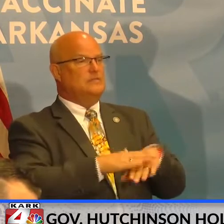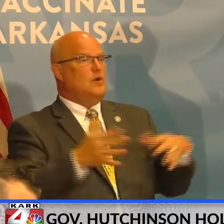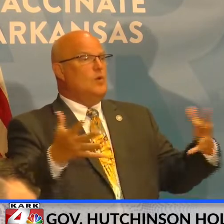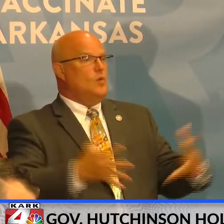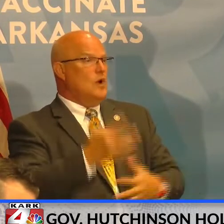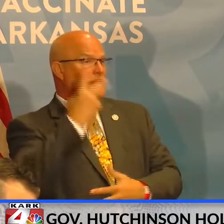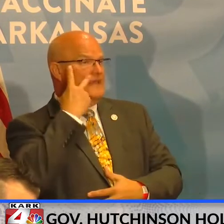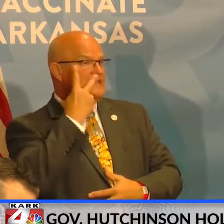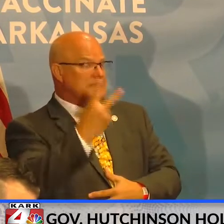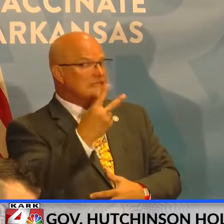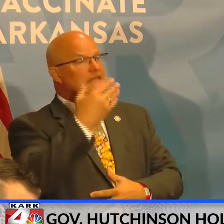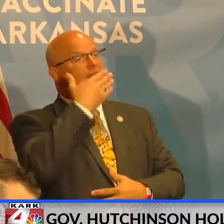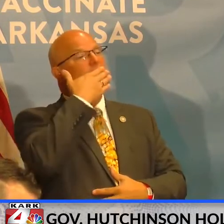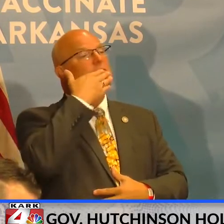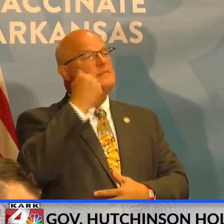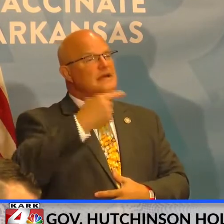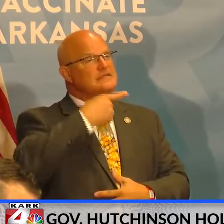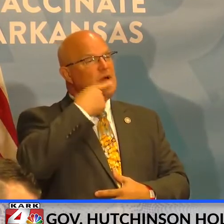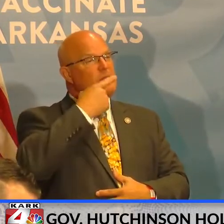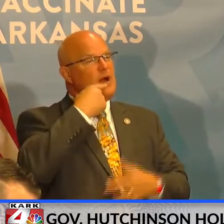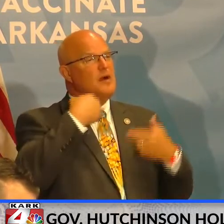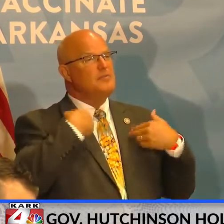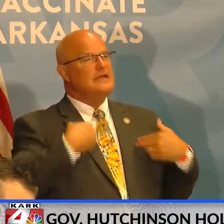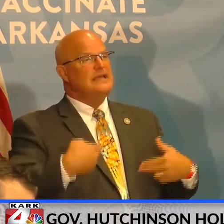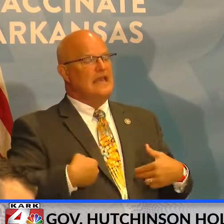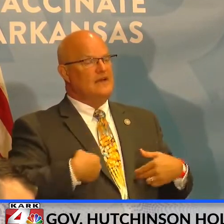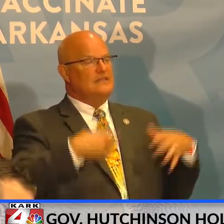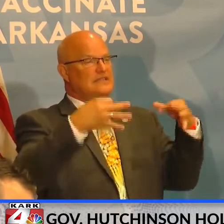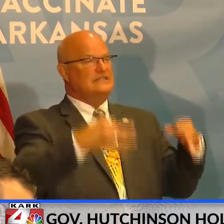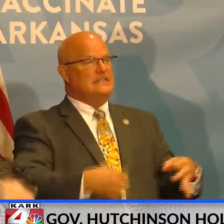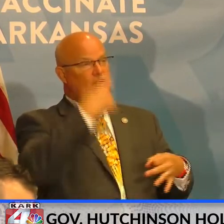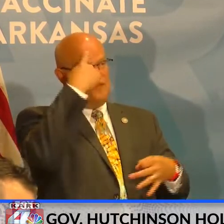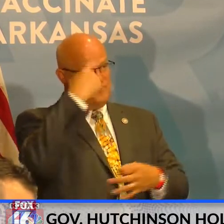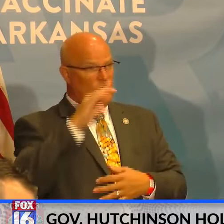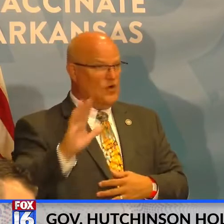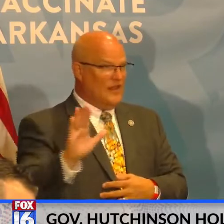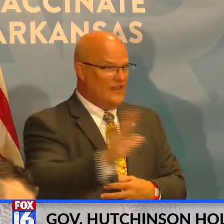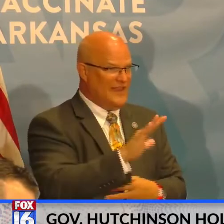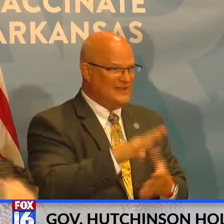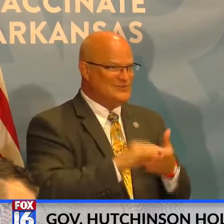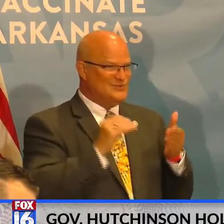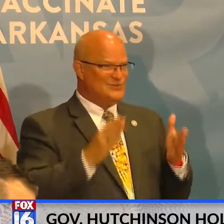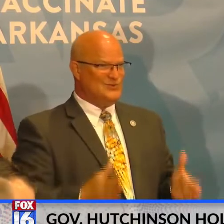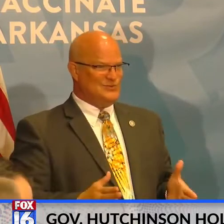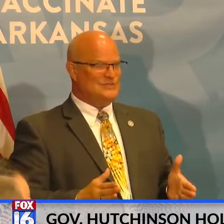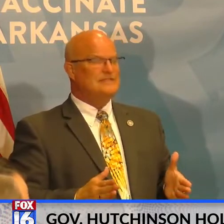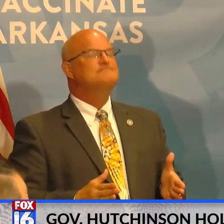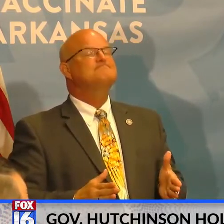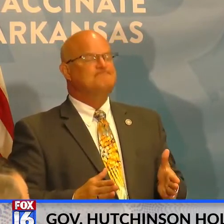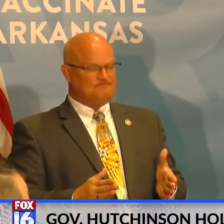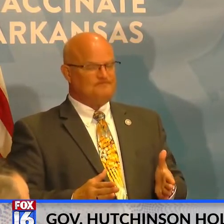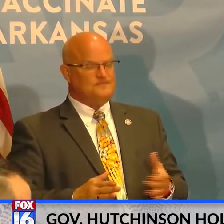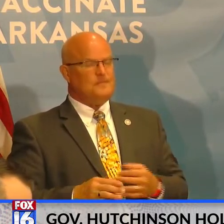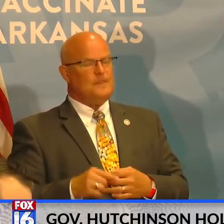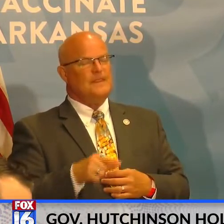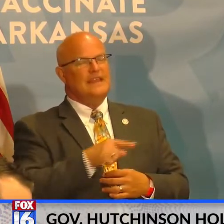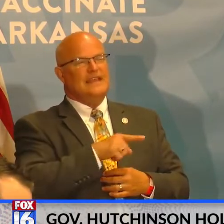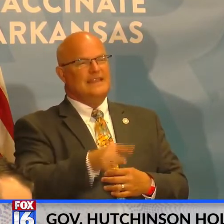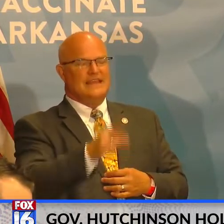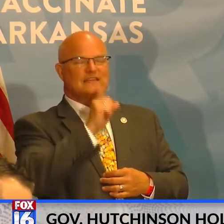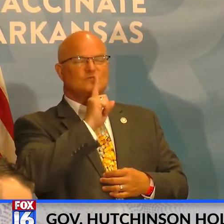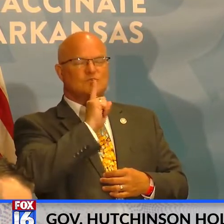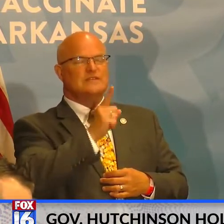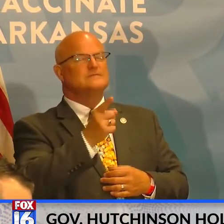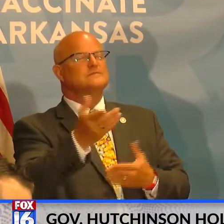see as the best public health outcome for the students in their district. To me, they have served